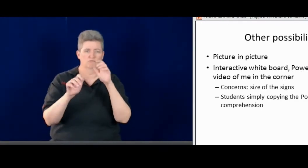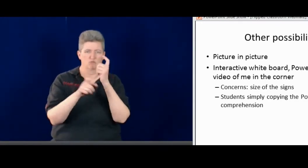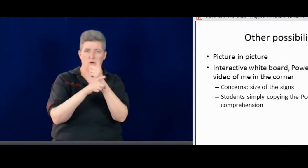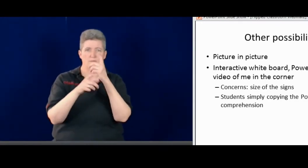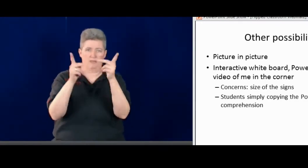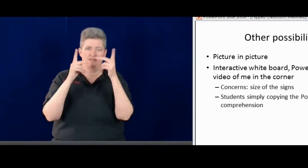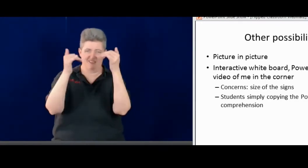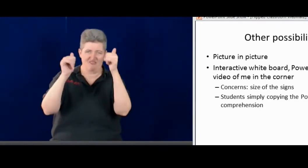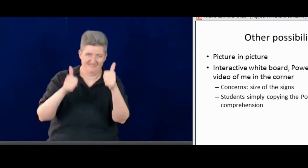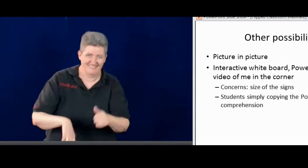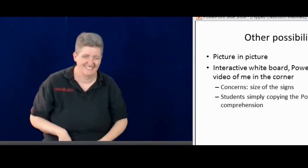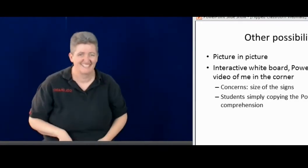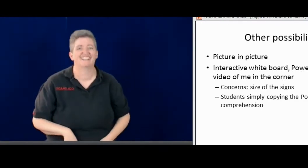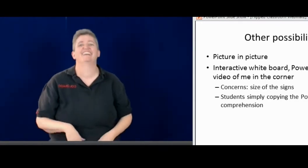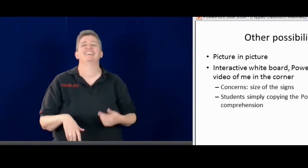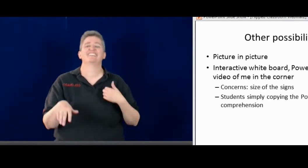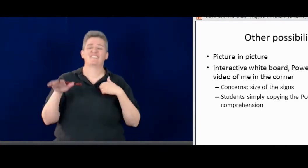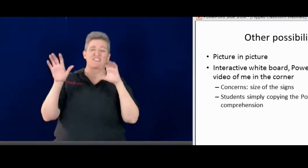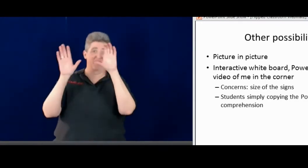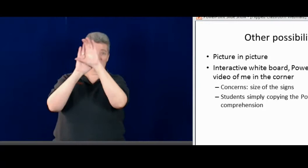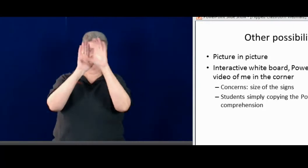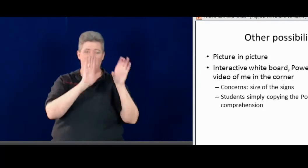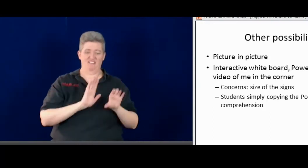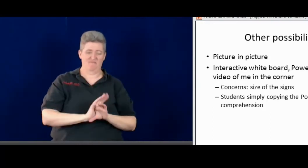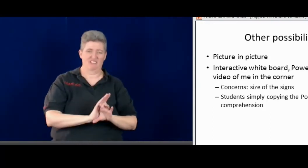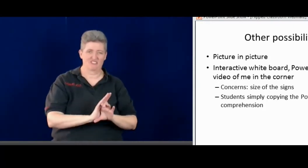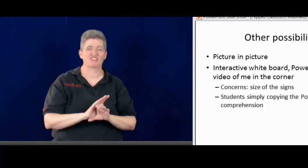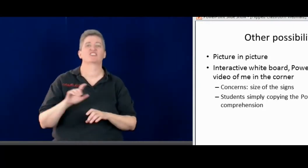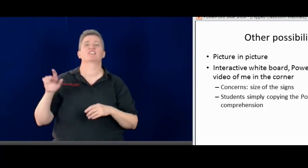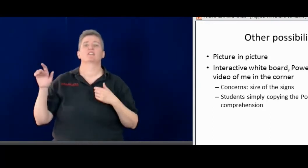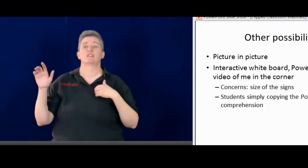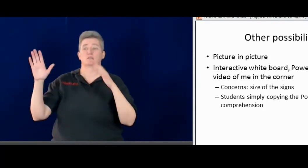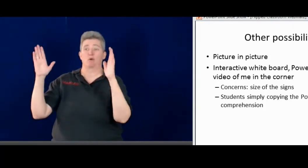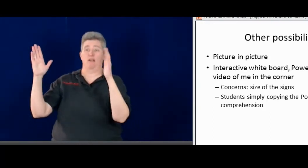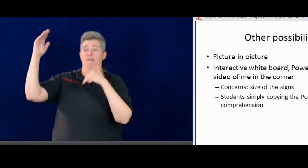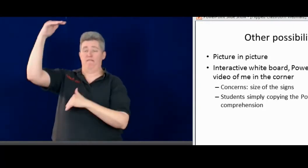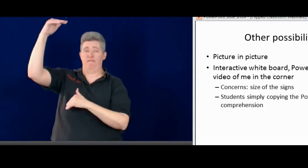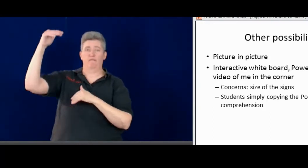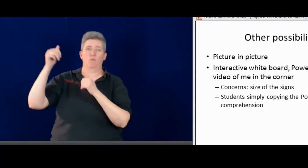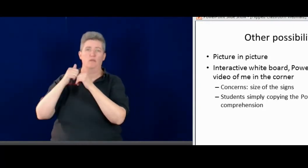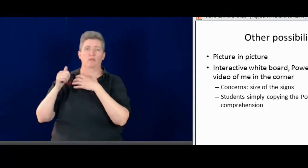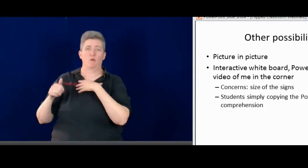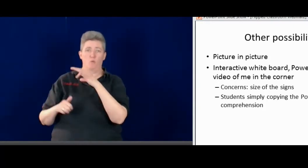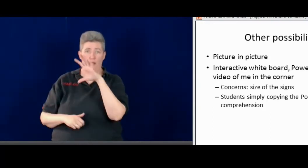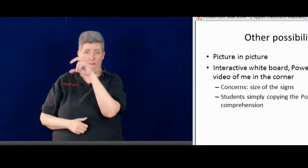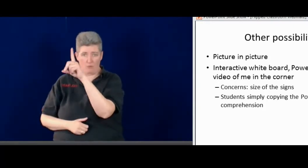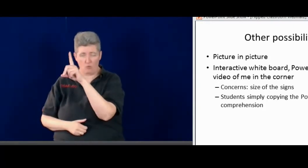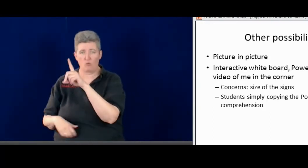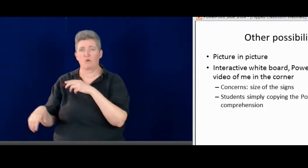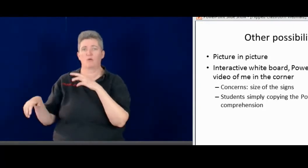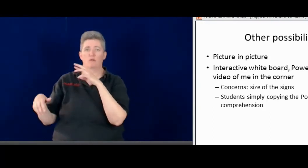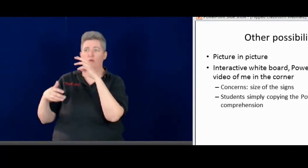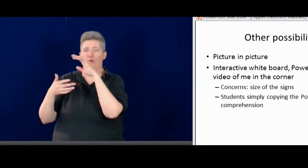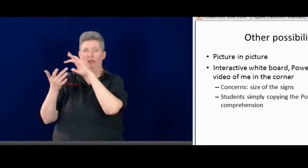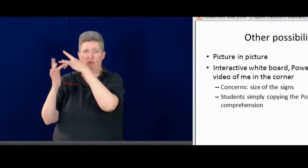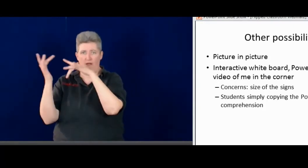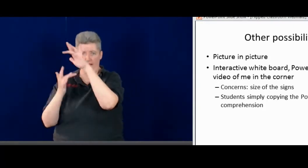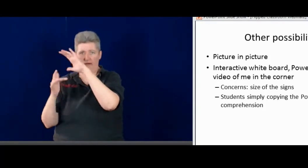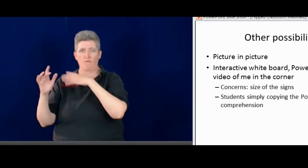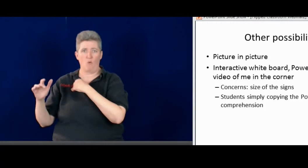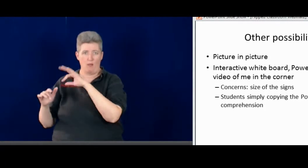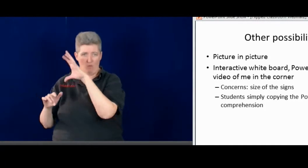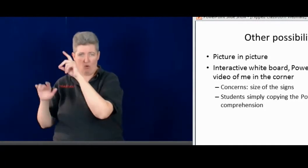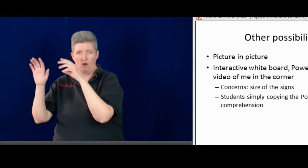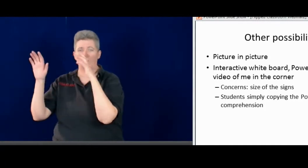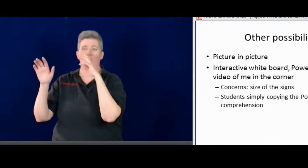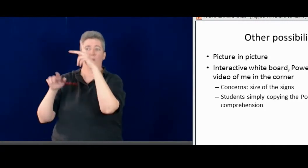okay, right place, here we go. Picture in picture is what we're talking about. So they would have, you know,